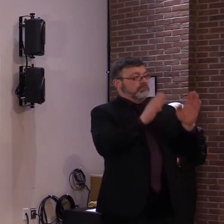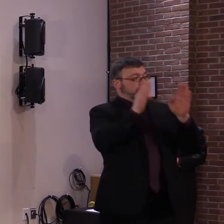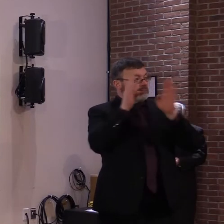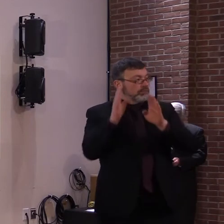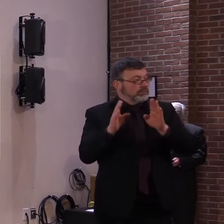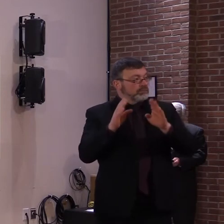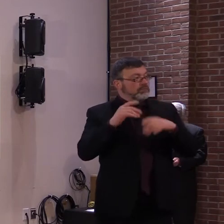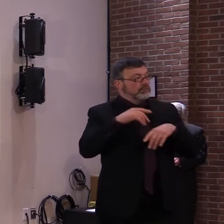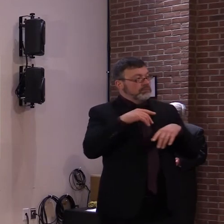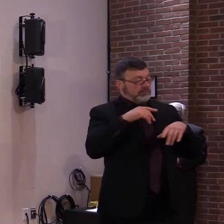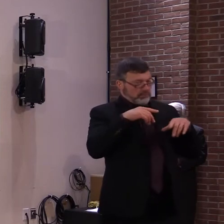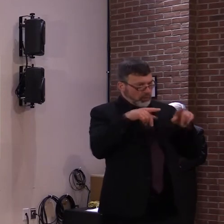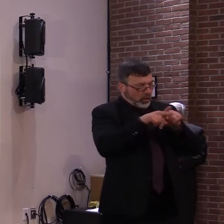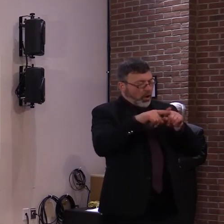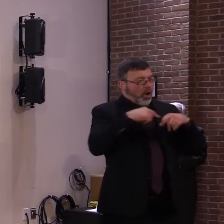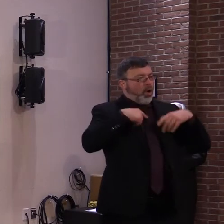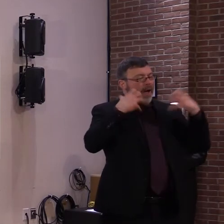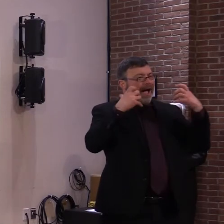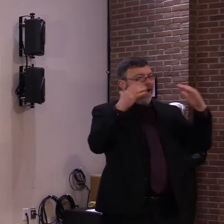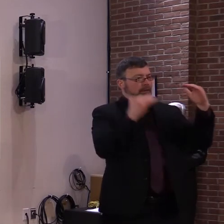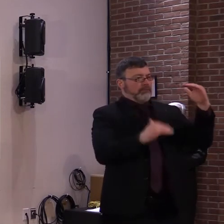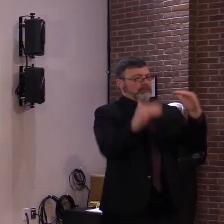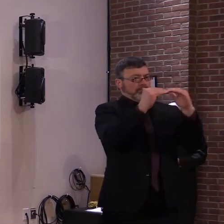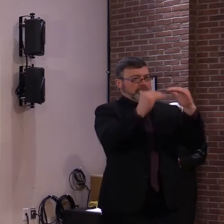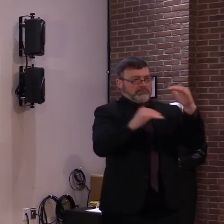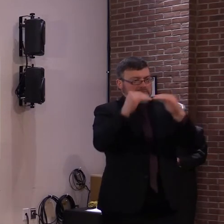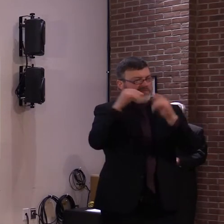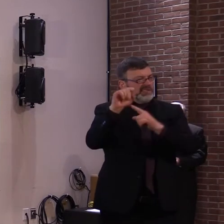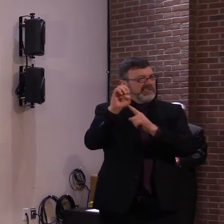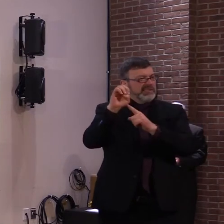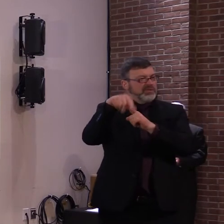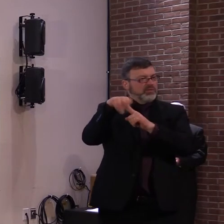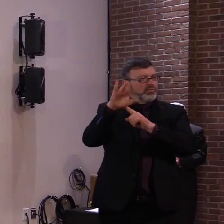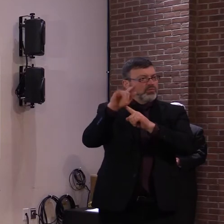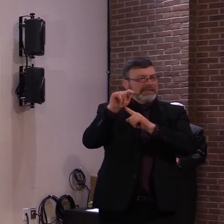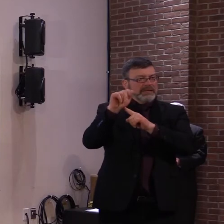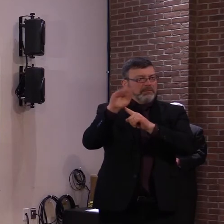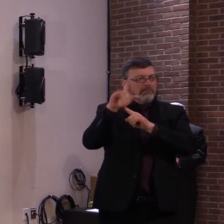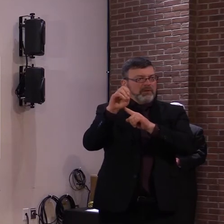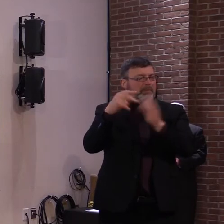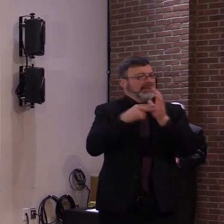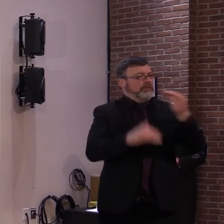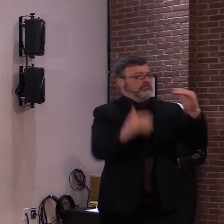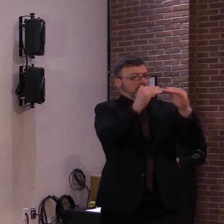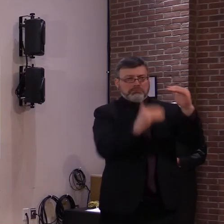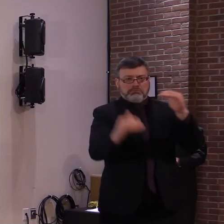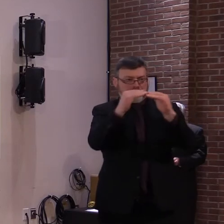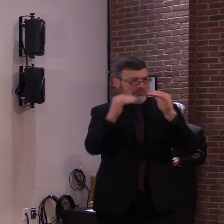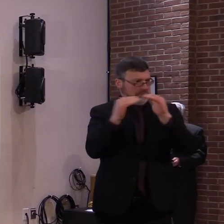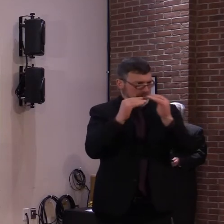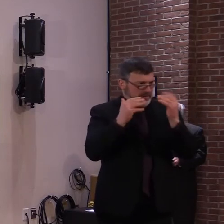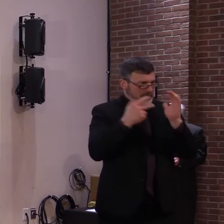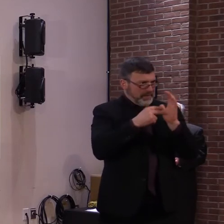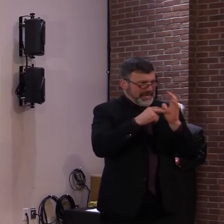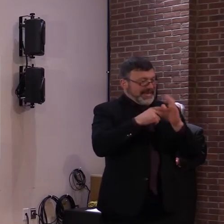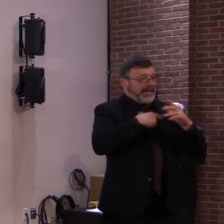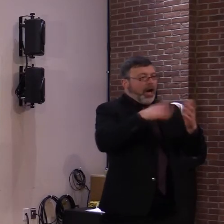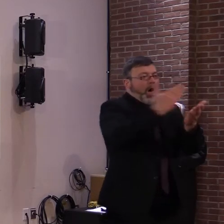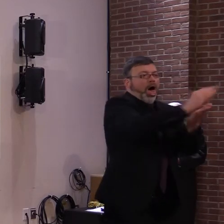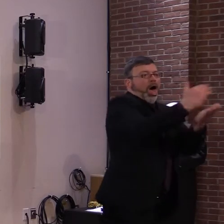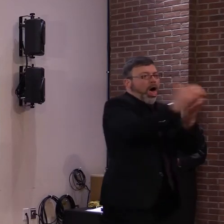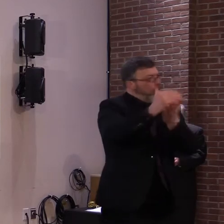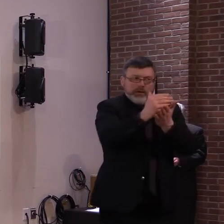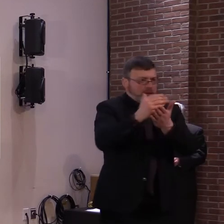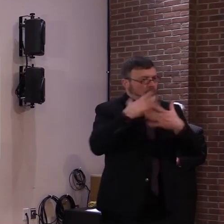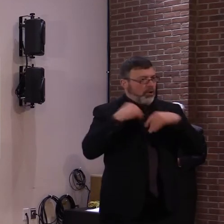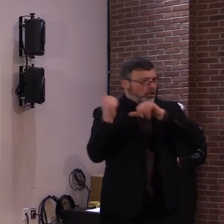vaccination efforts. There's no question that members of certain demographic groups have been disproportionately